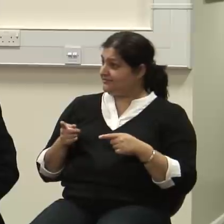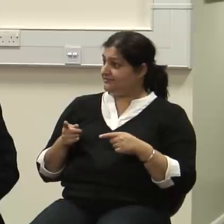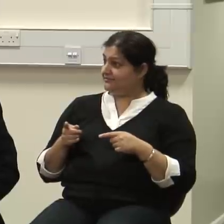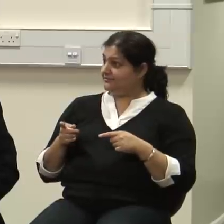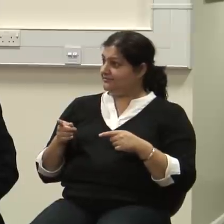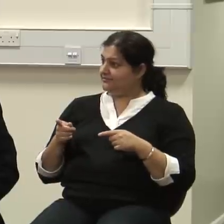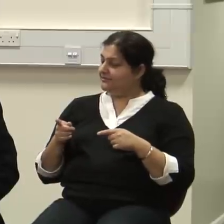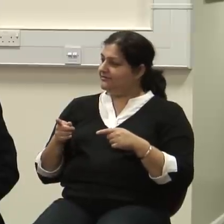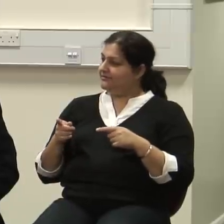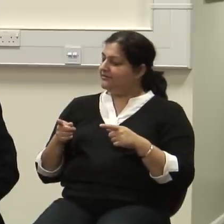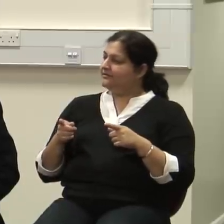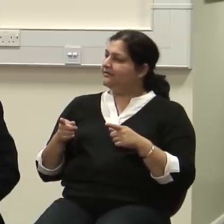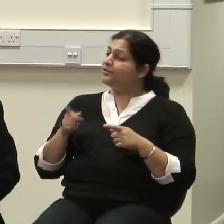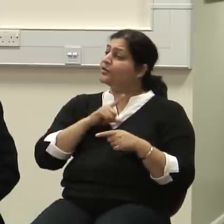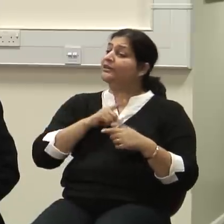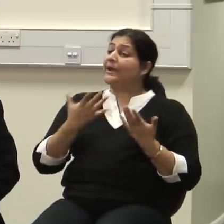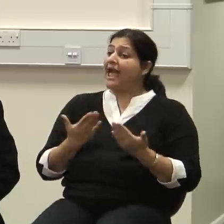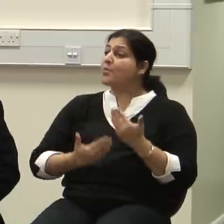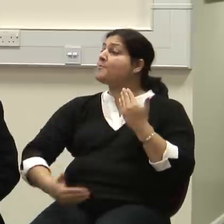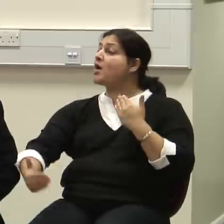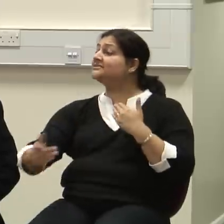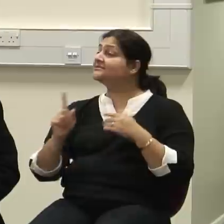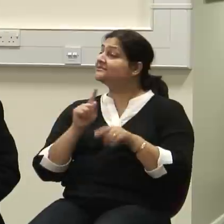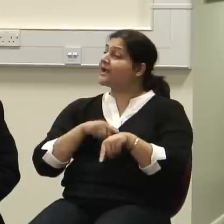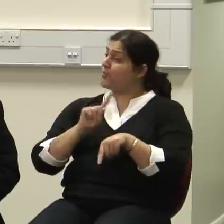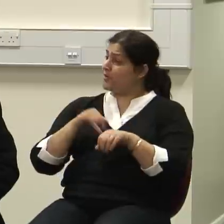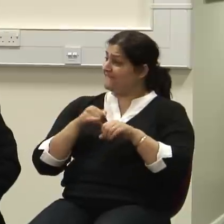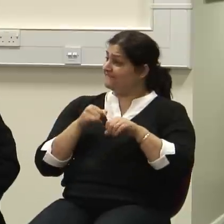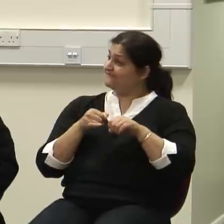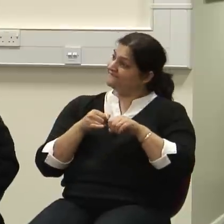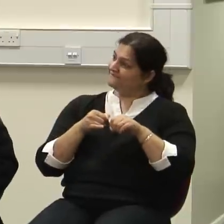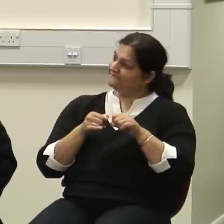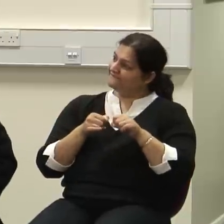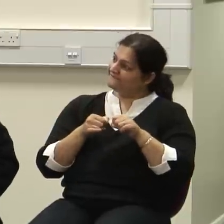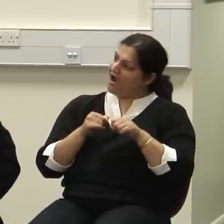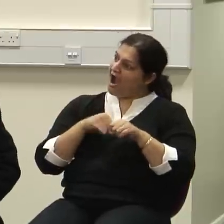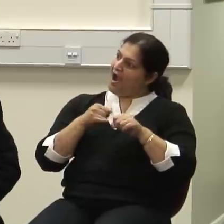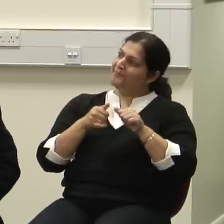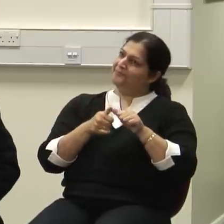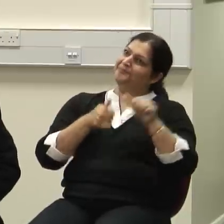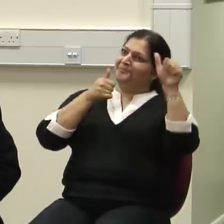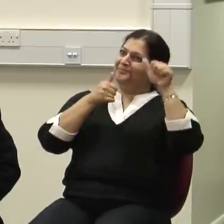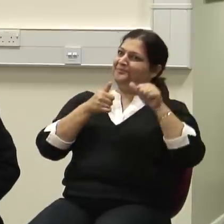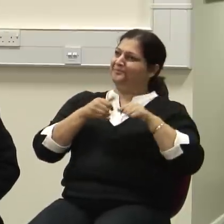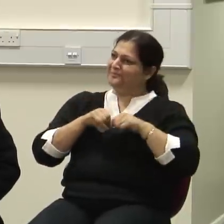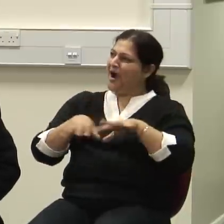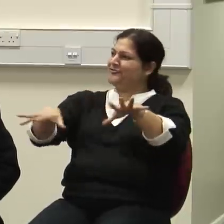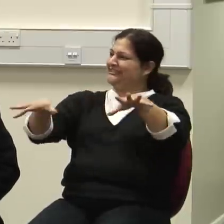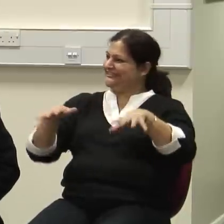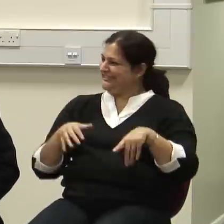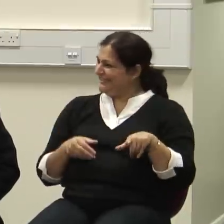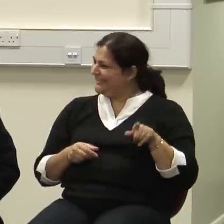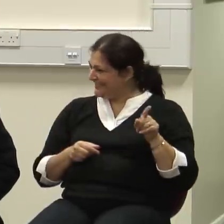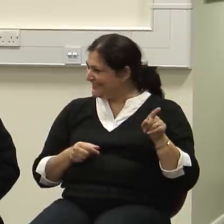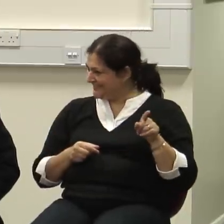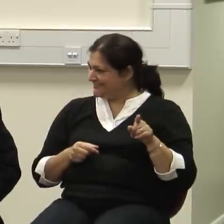So what we have is a farmacracy. So, of course. But this is a specific situation. And